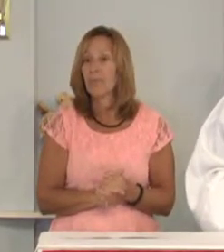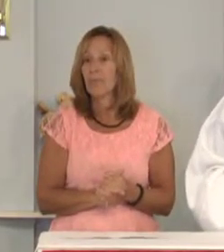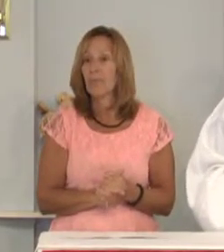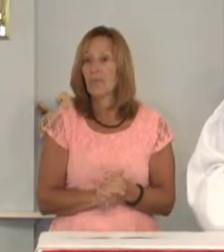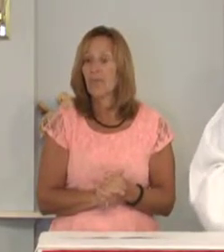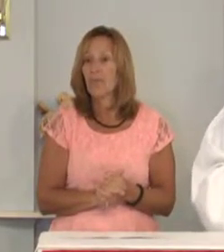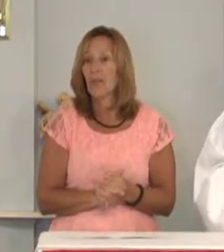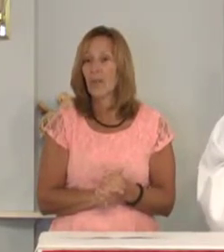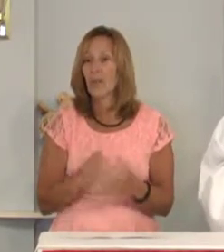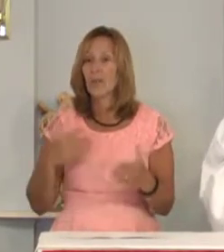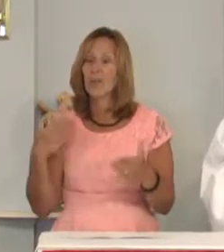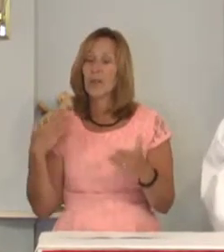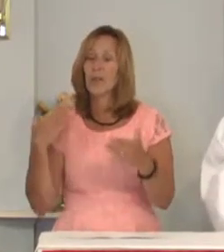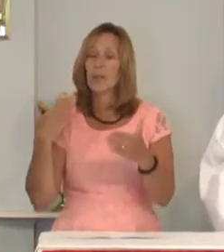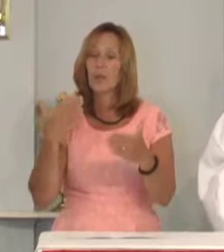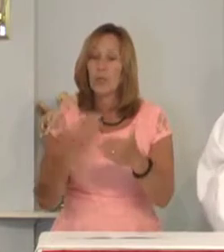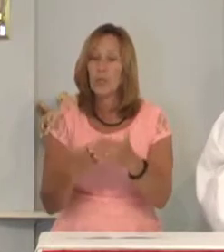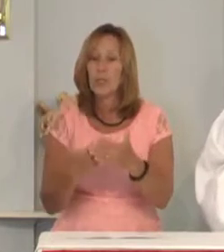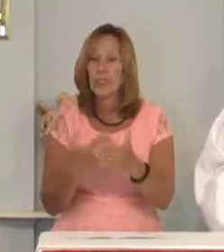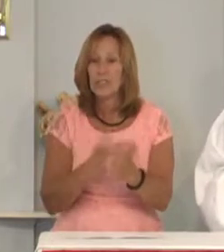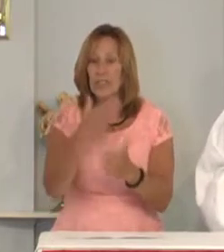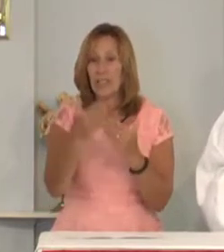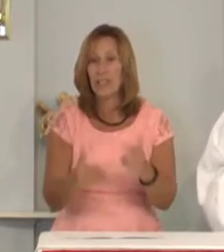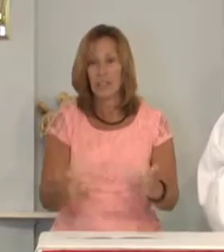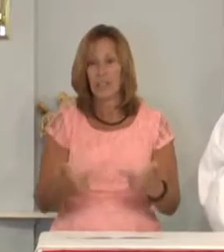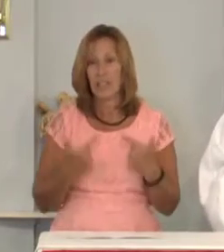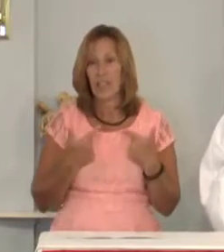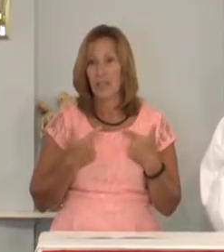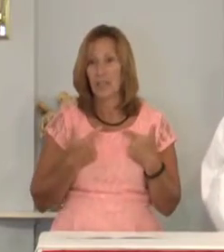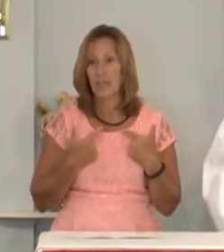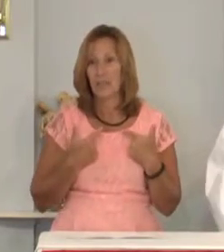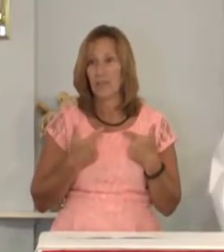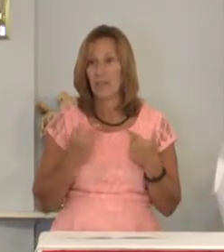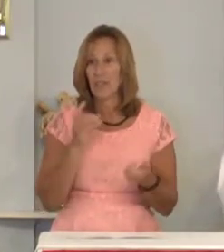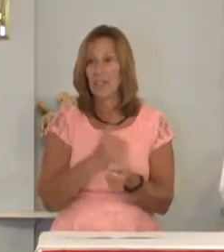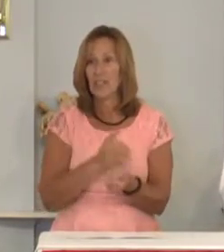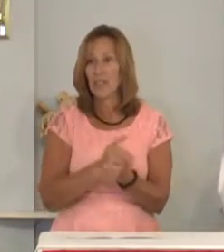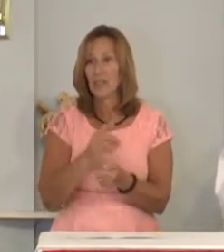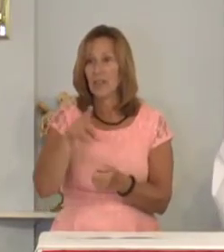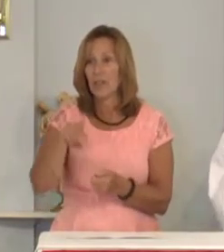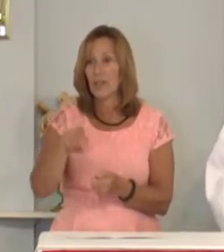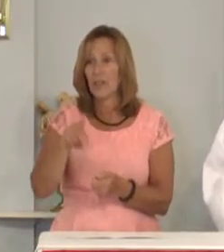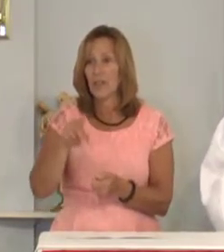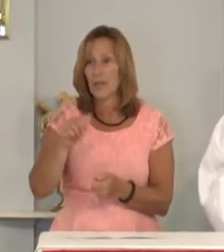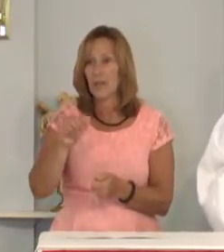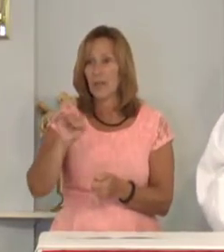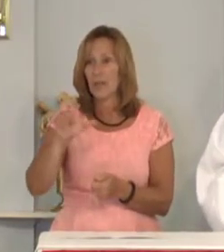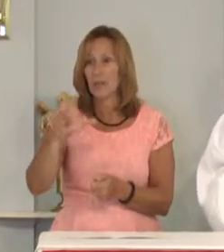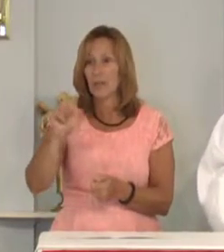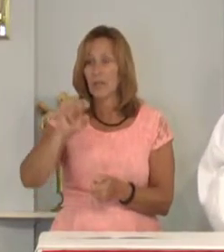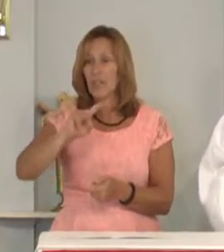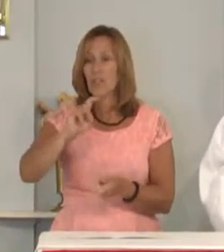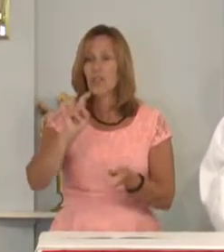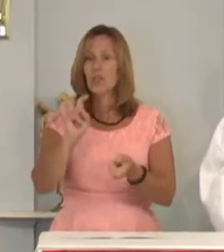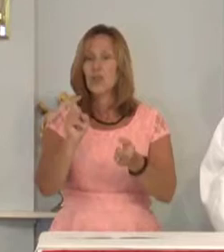Towards the end of his life Dr. Paisley had a change of heart